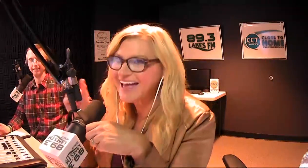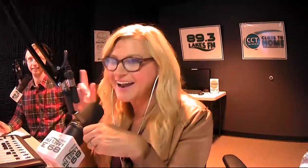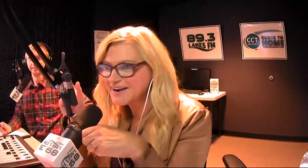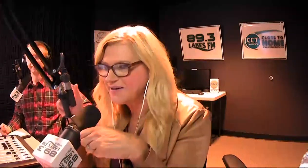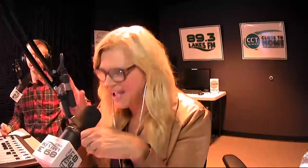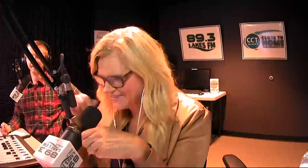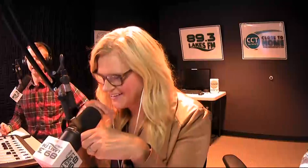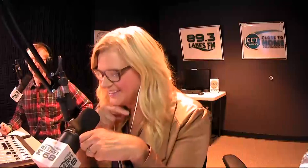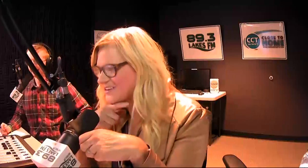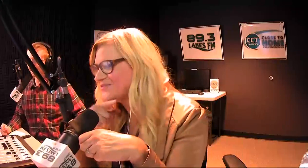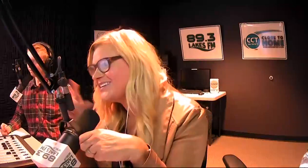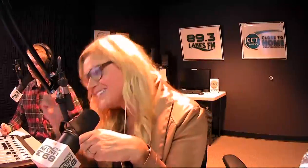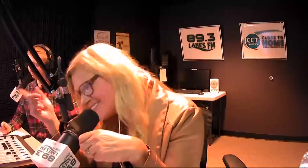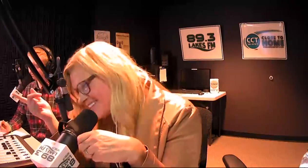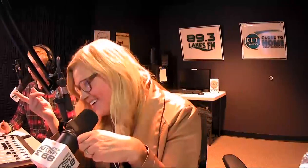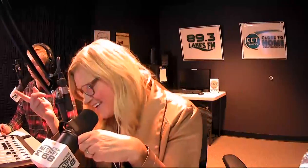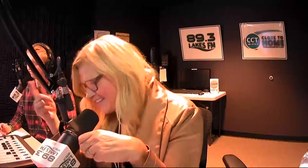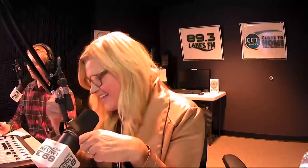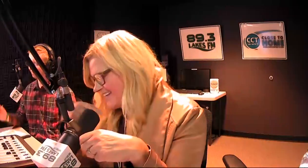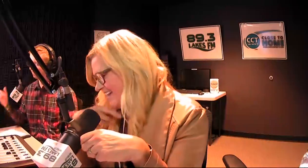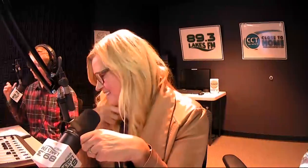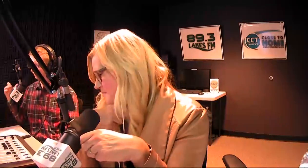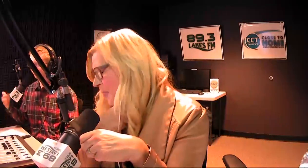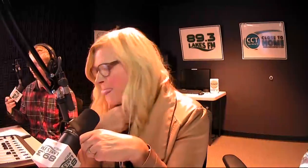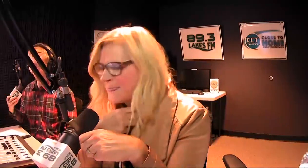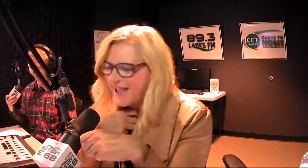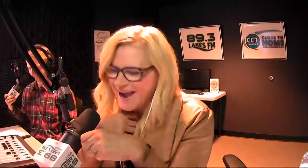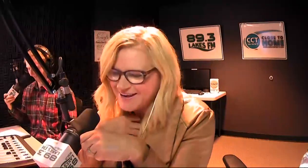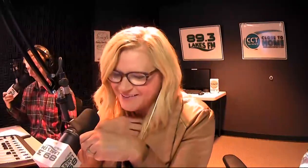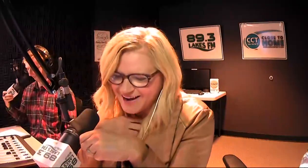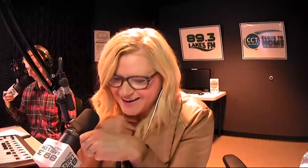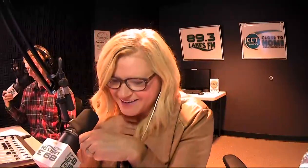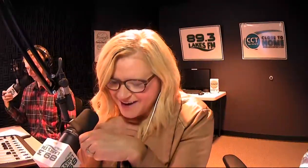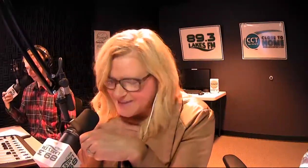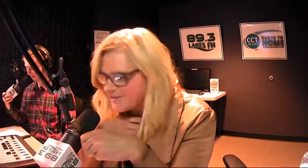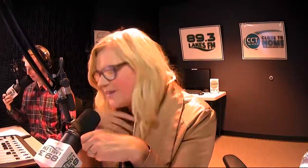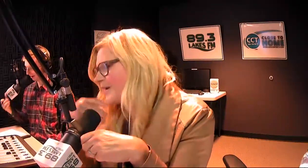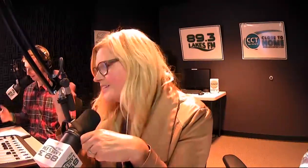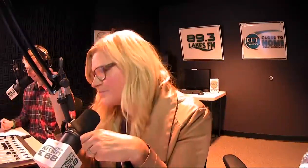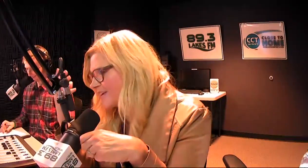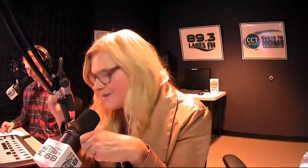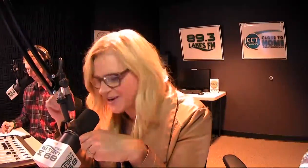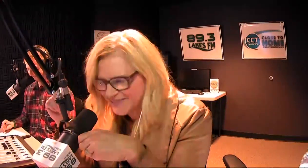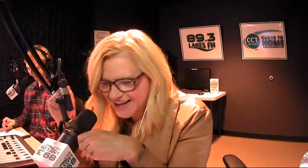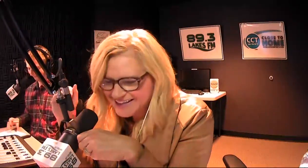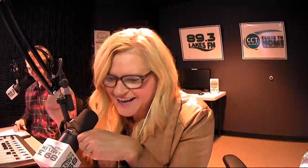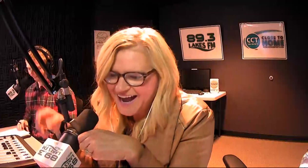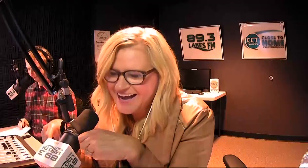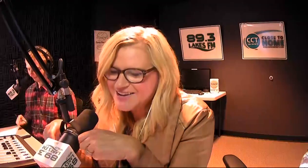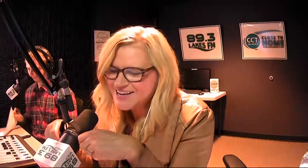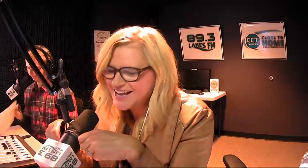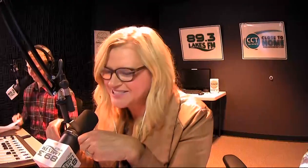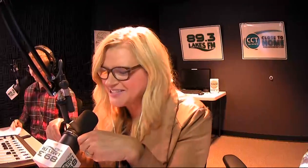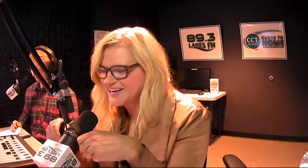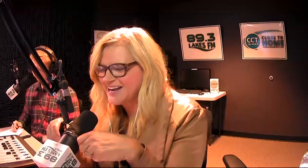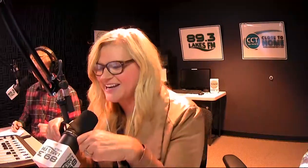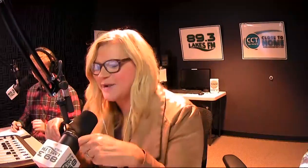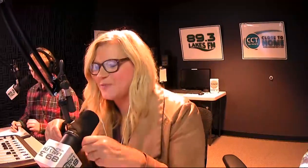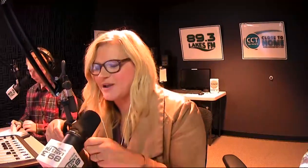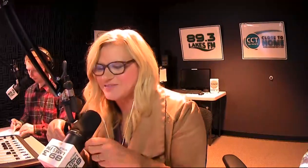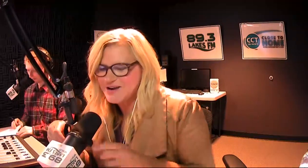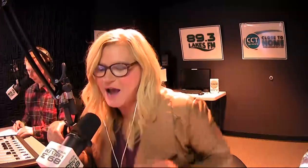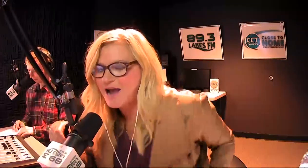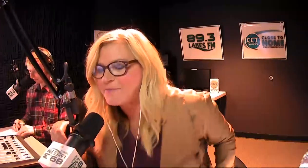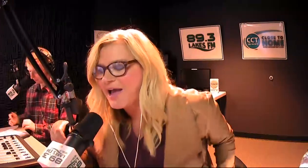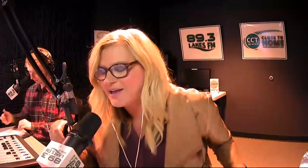don't. You're like, that I don't have. Cable, We do still have a landline. I know, I know. I keep telling my husband to get rid of it. But you can catch us on